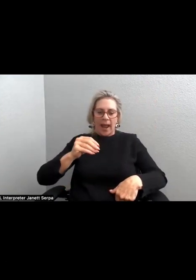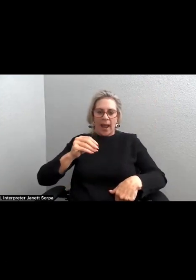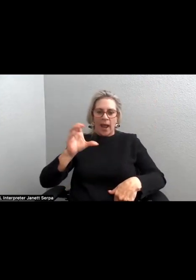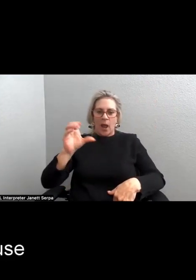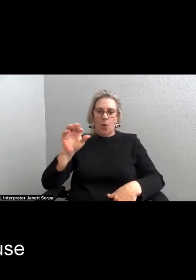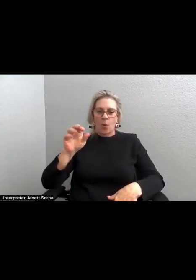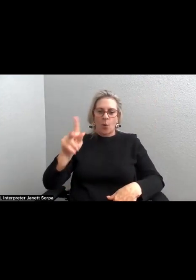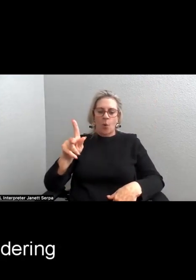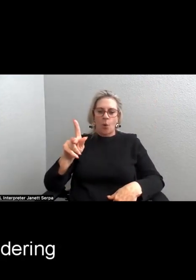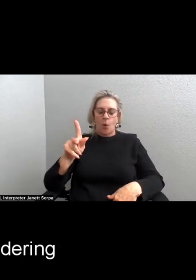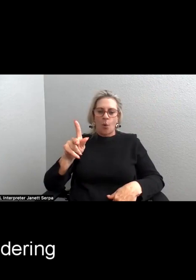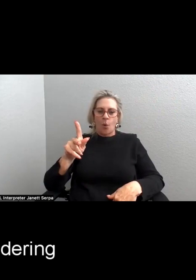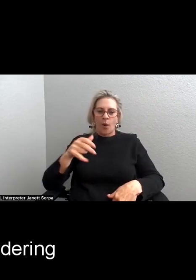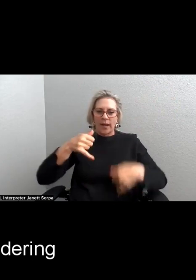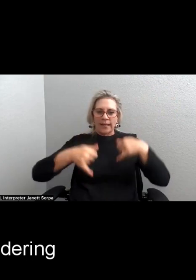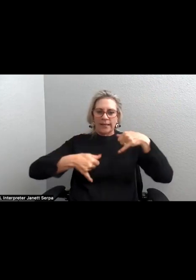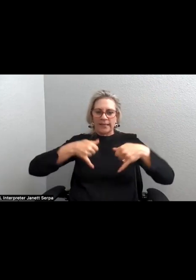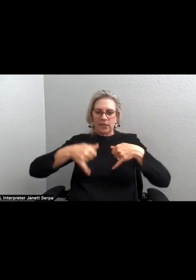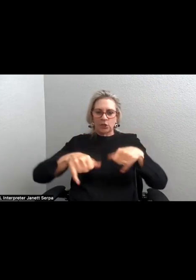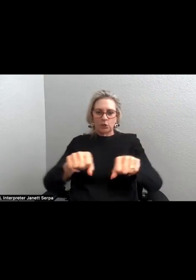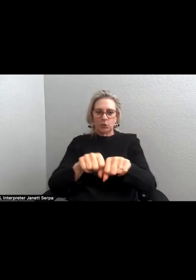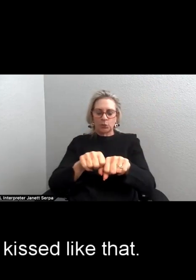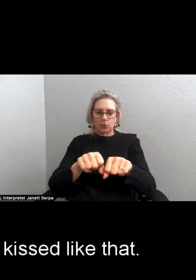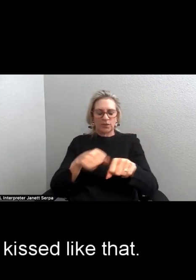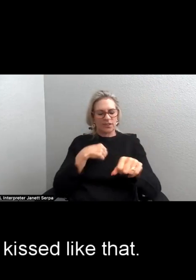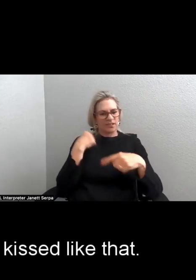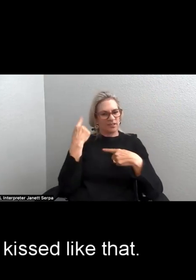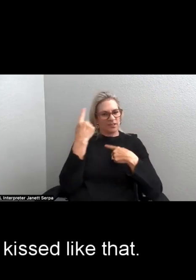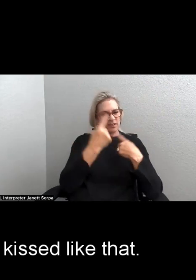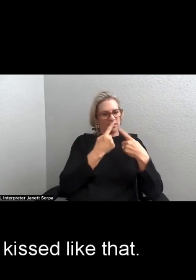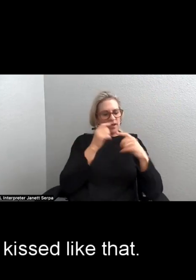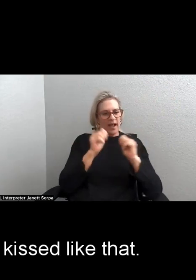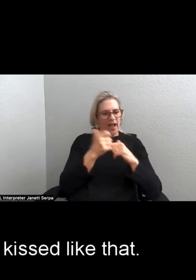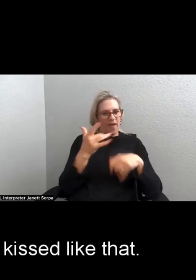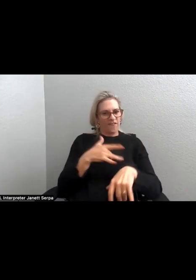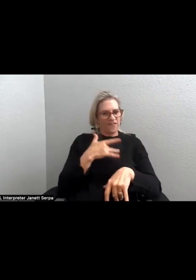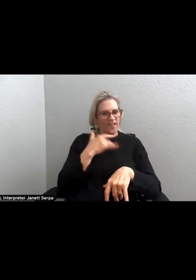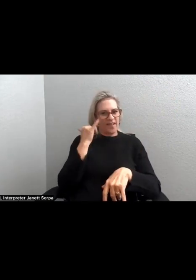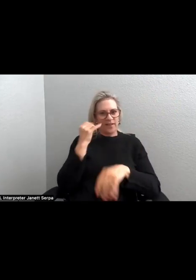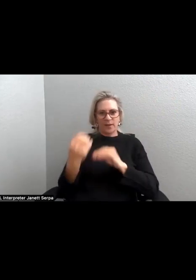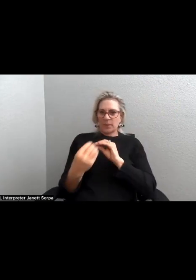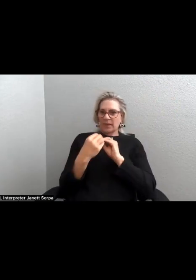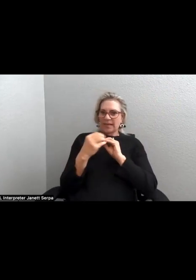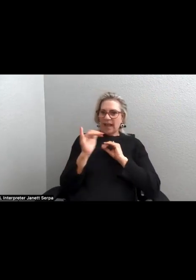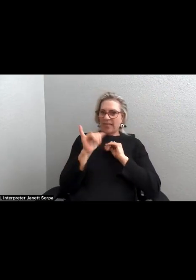because I'm wondering how it feels to be kissed like that.